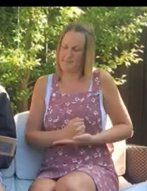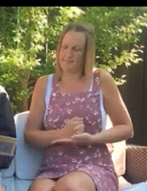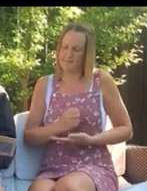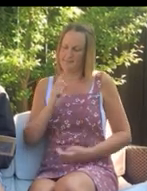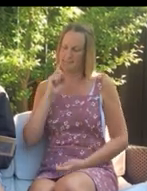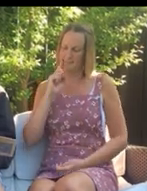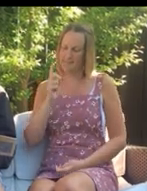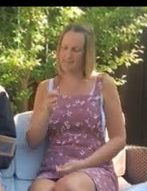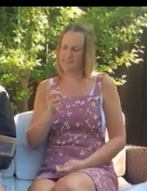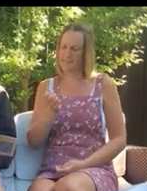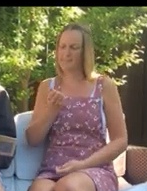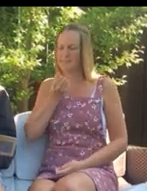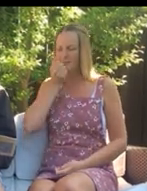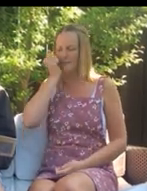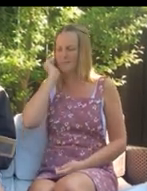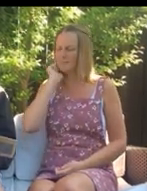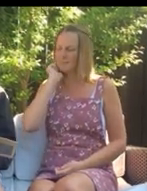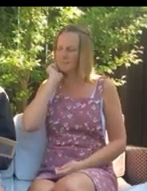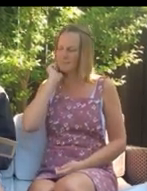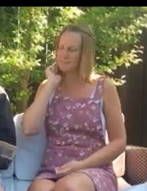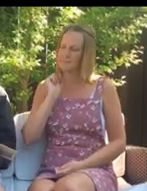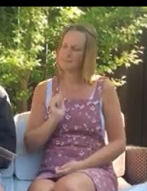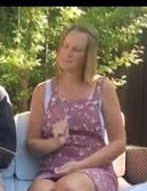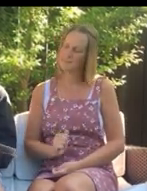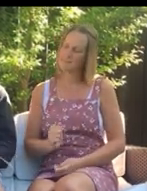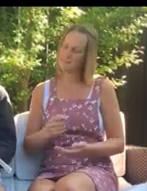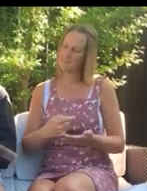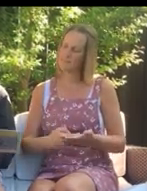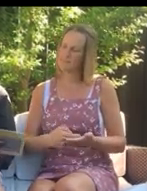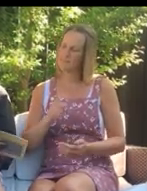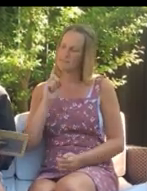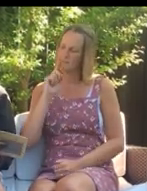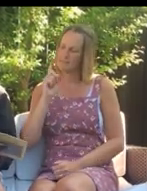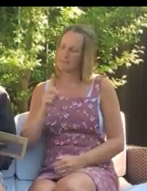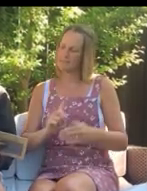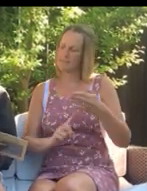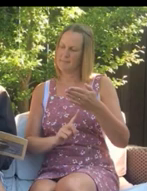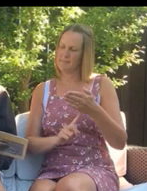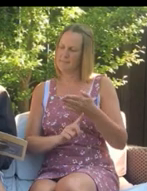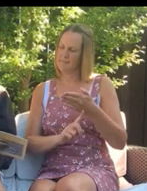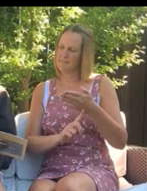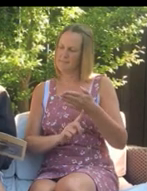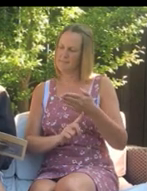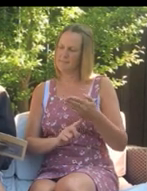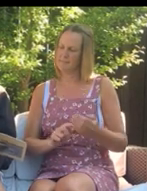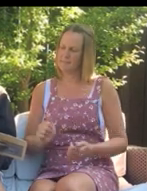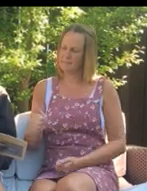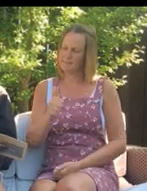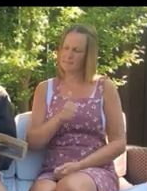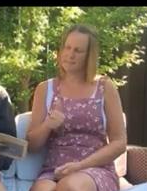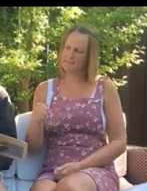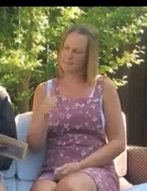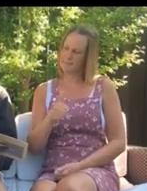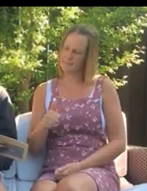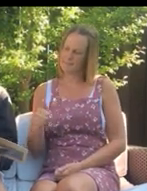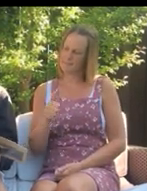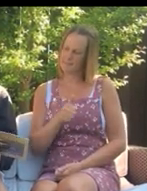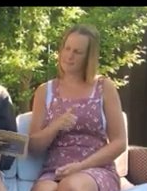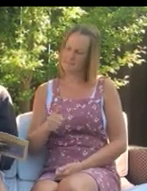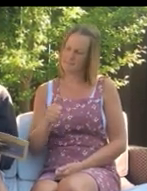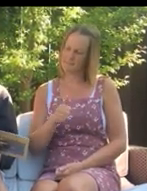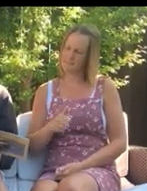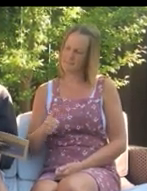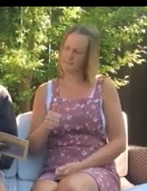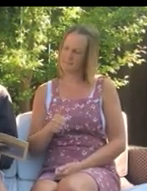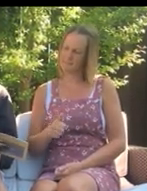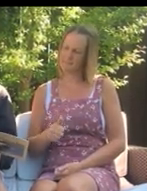Help me, he cries, as all goes black. That's Rags' voice, Timmy has no doubt. Are you alright,